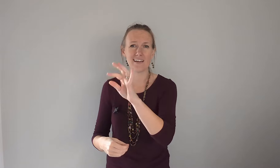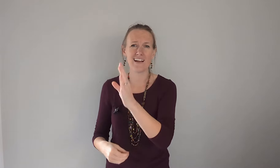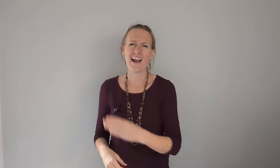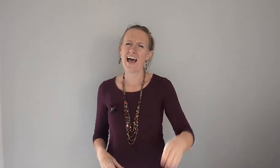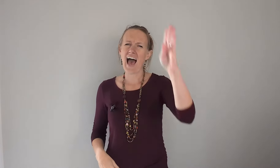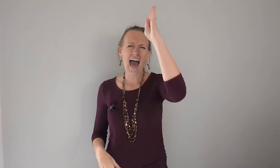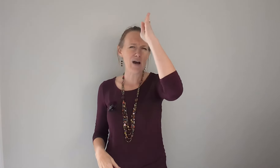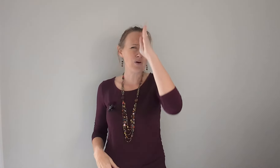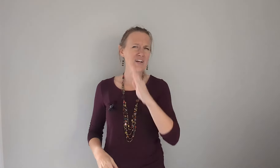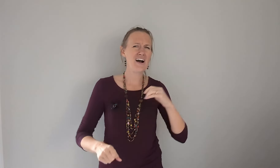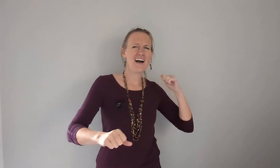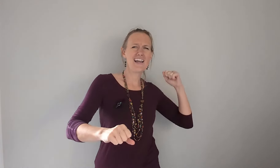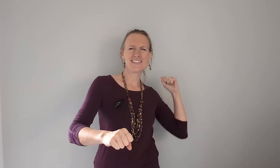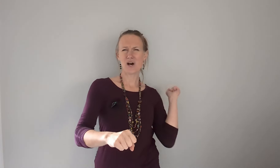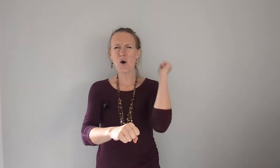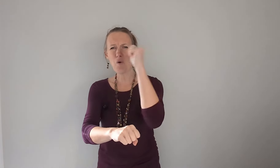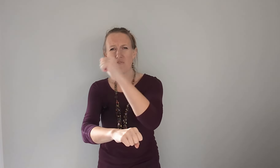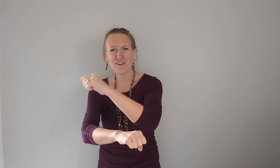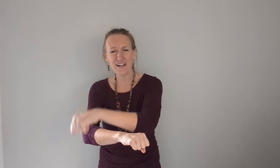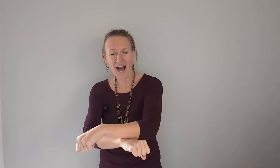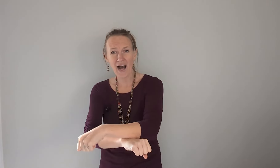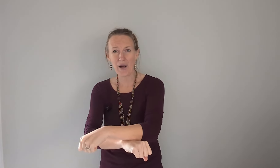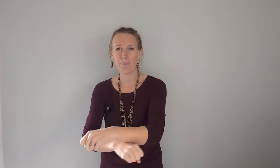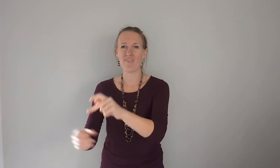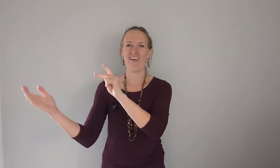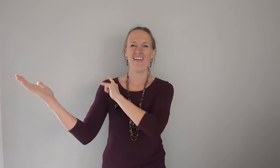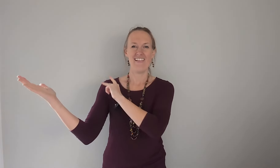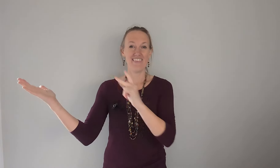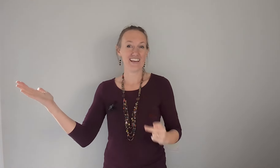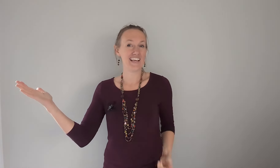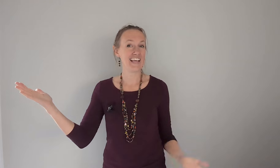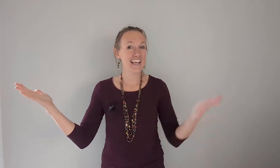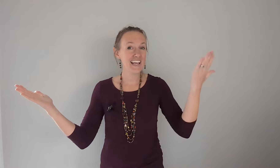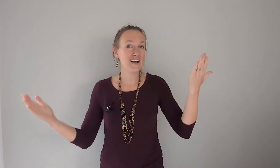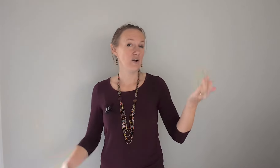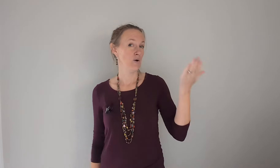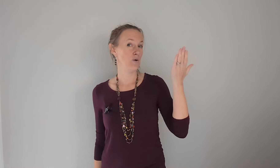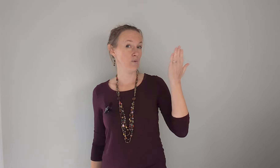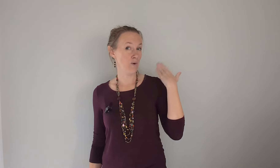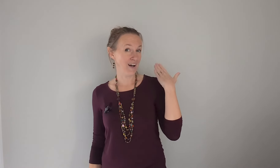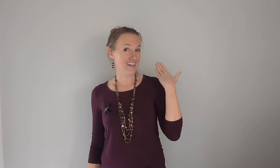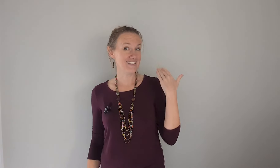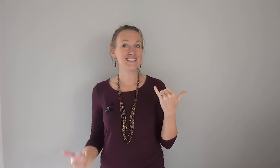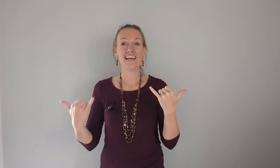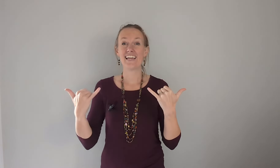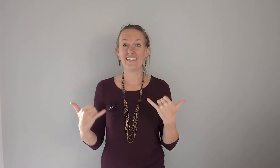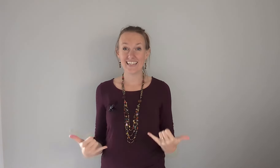our god has overcome the king who was and